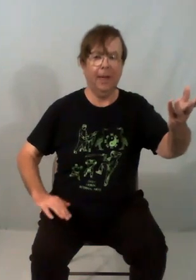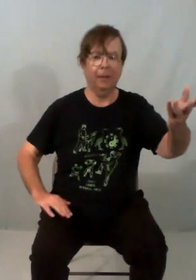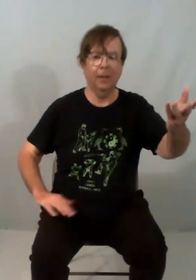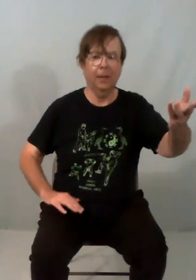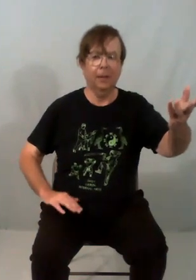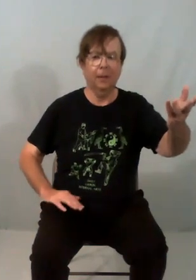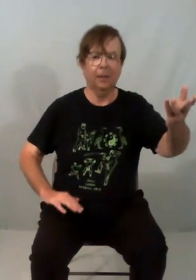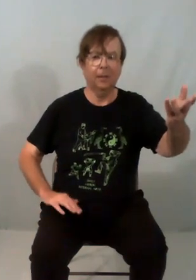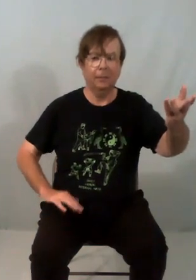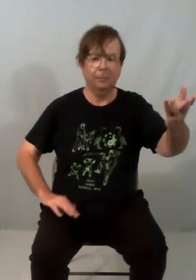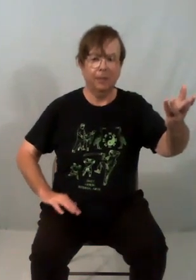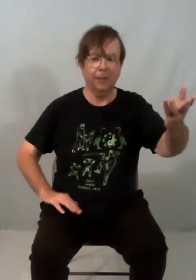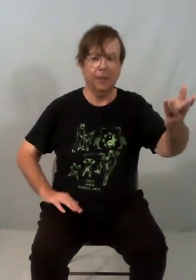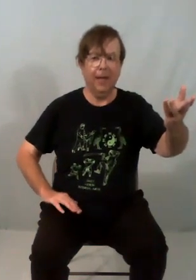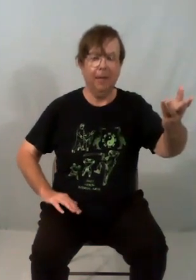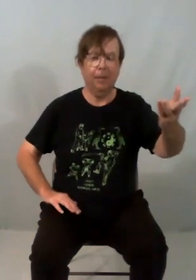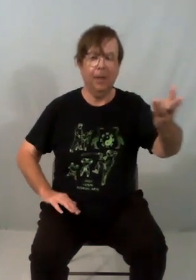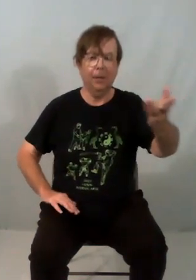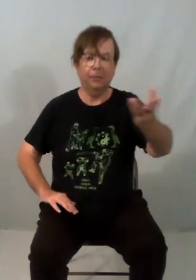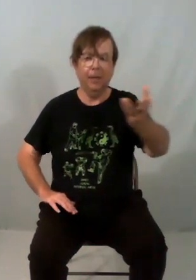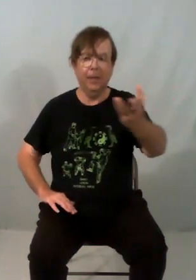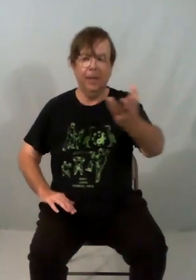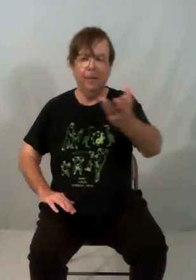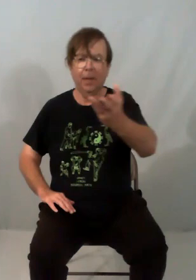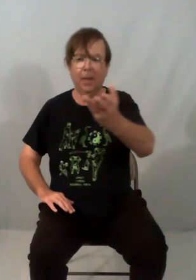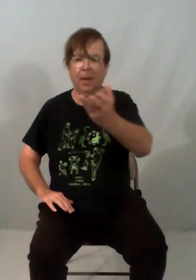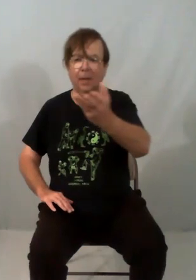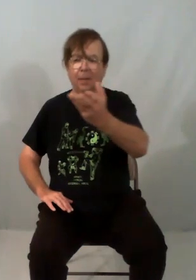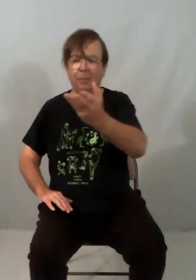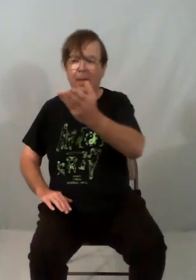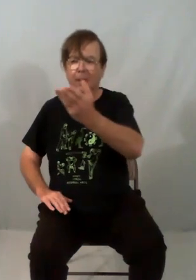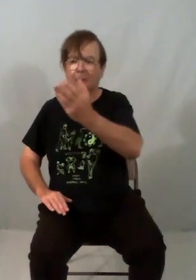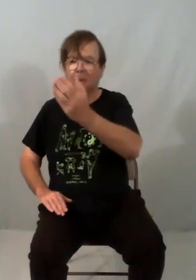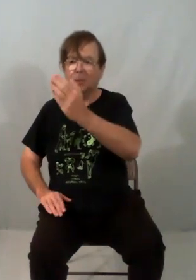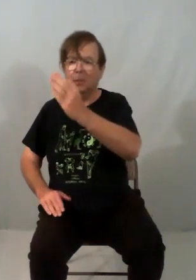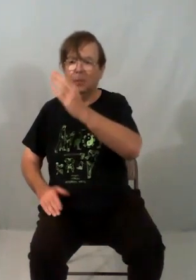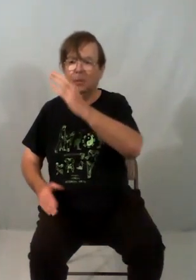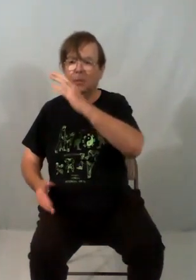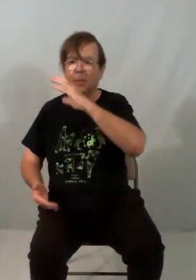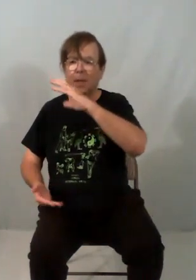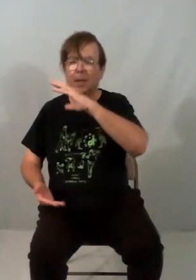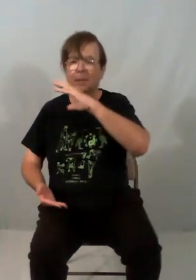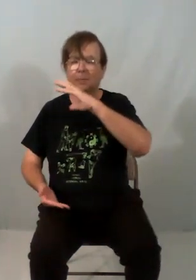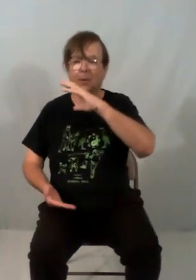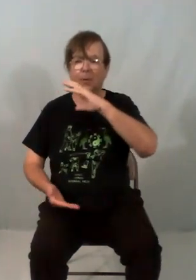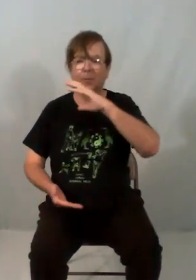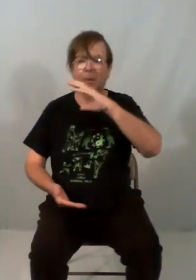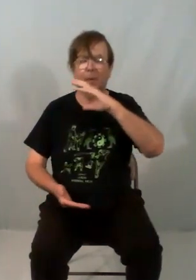in front of the hip. Three, I come back and hold the ball. And four, I move